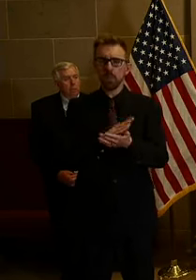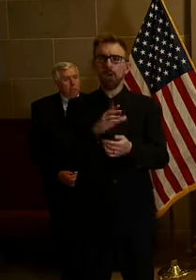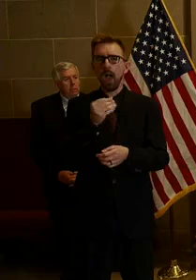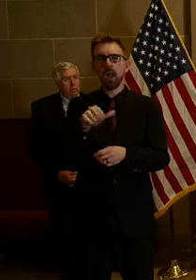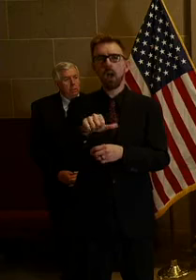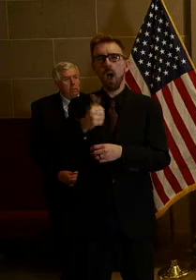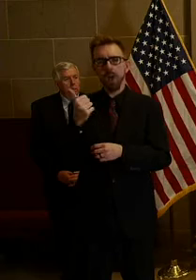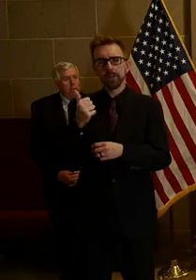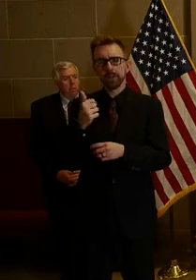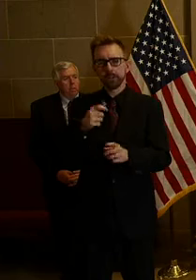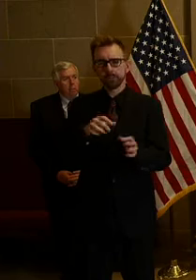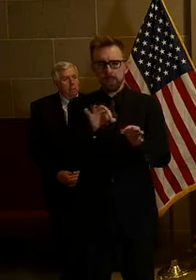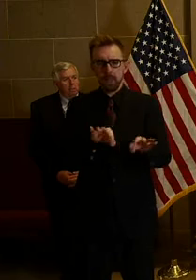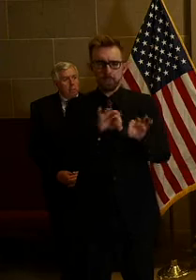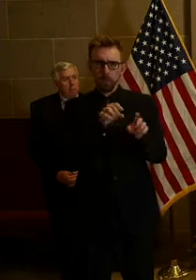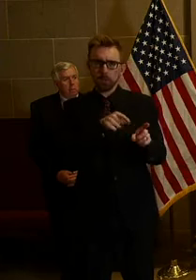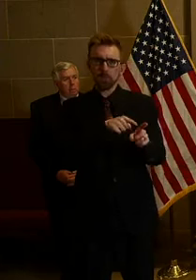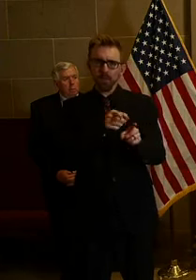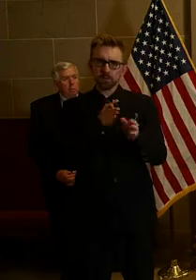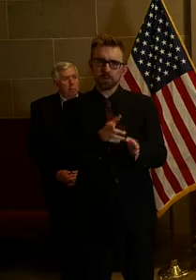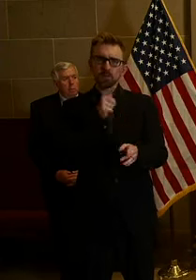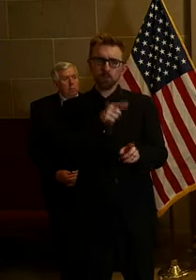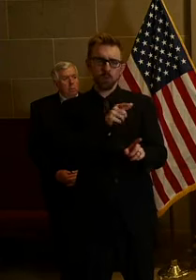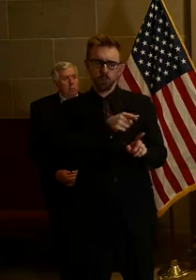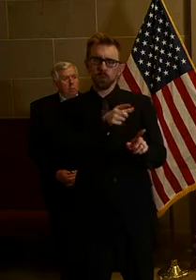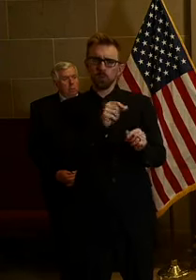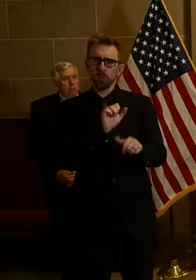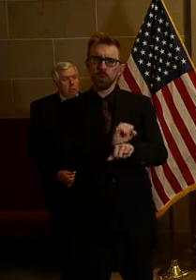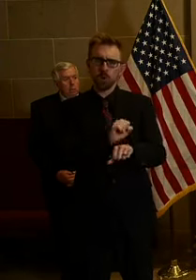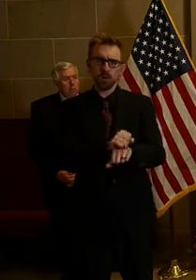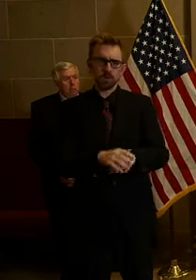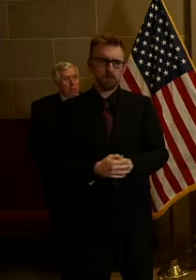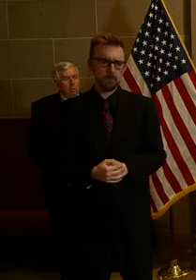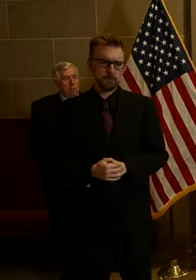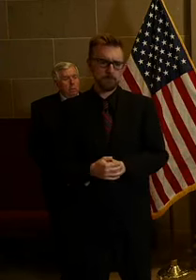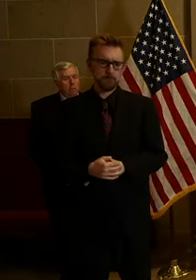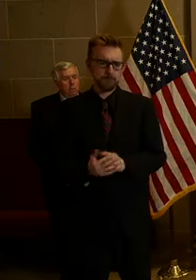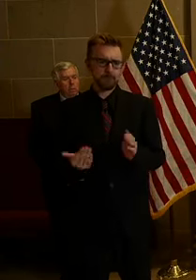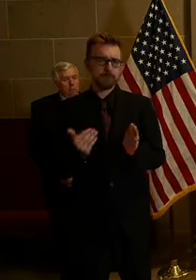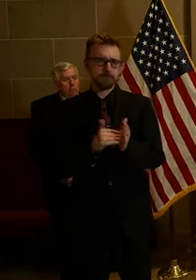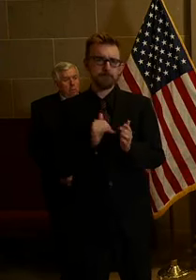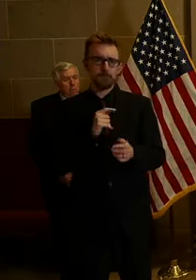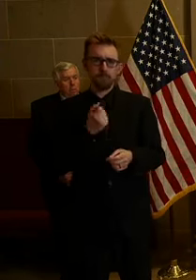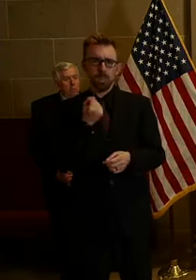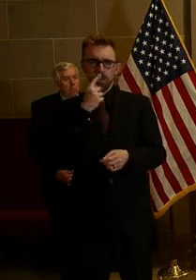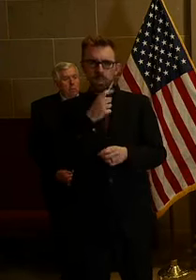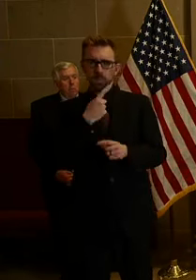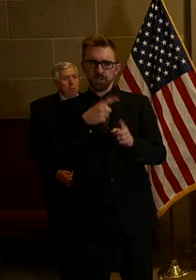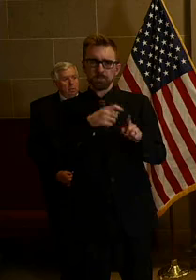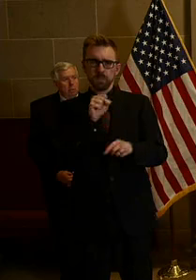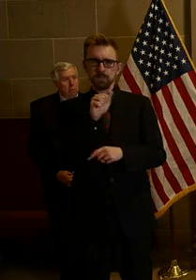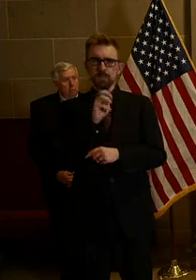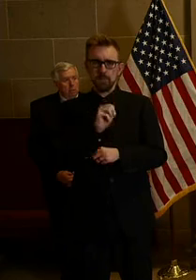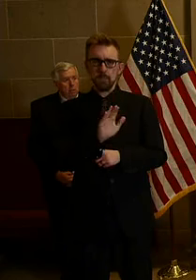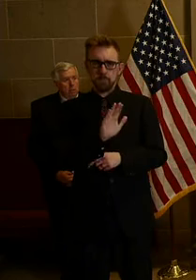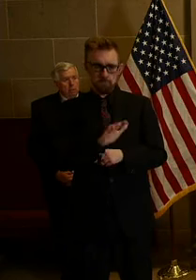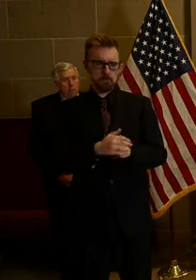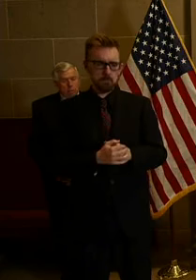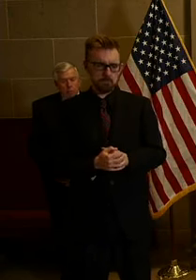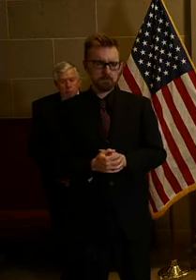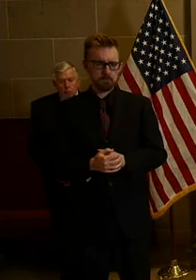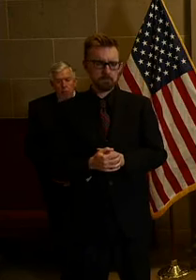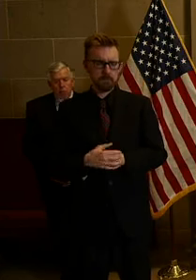key professionals who are just doing the work. Again, I understand the question from Sam. It is the